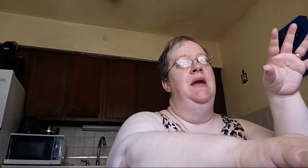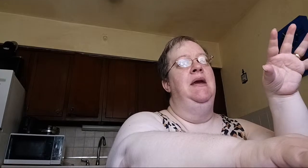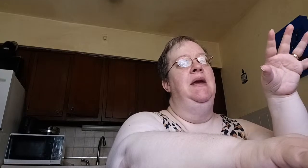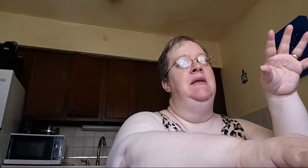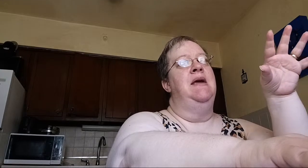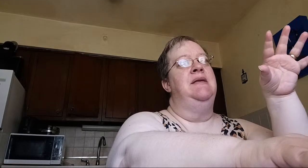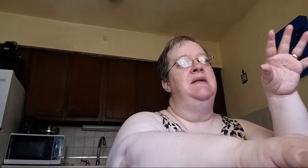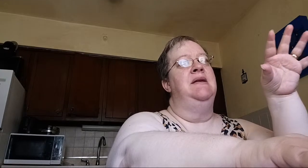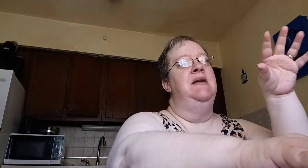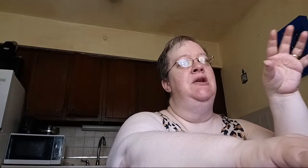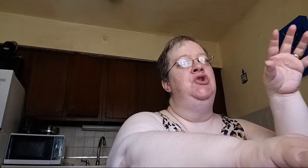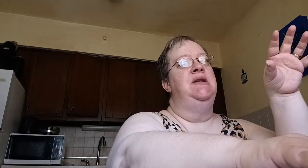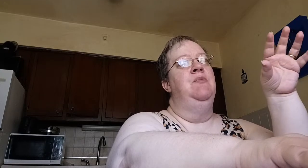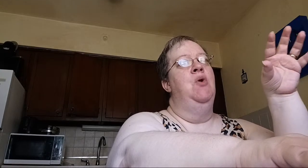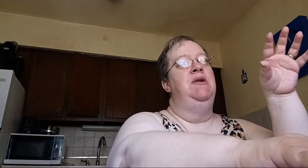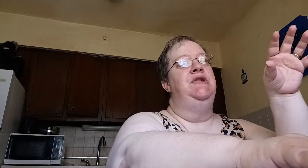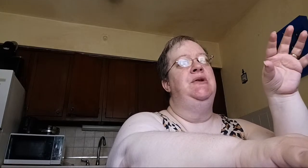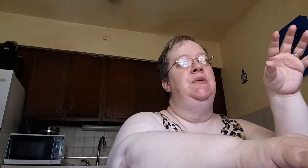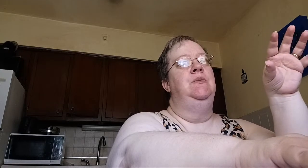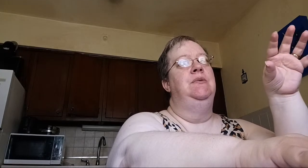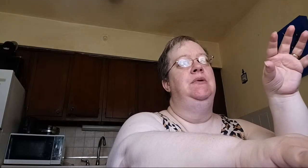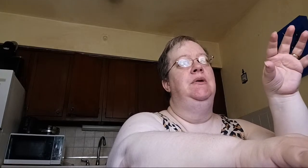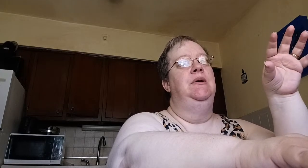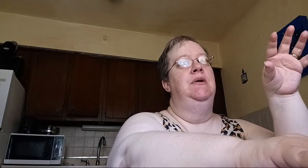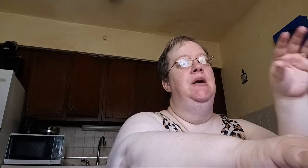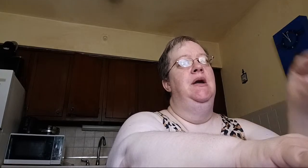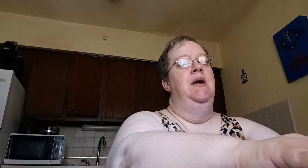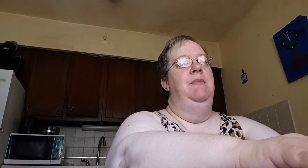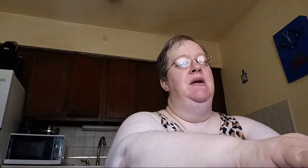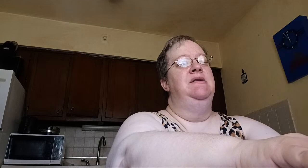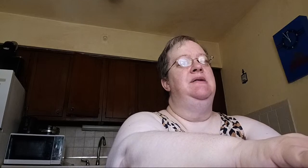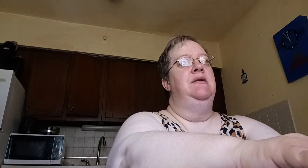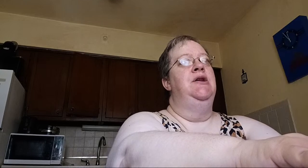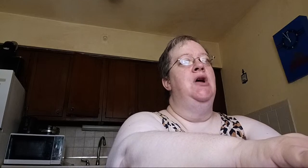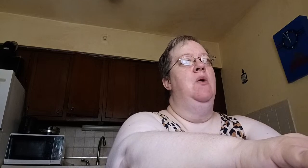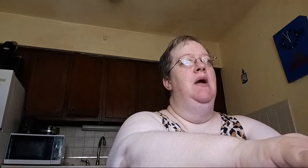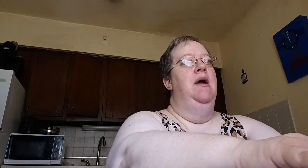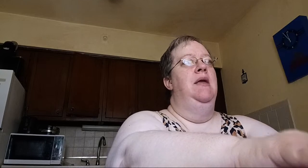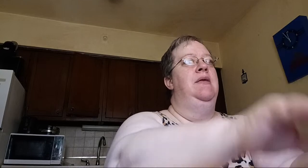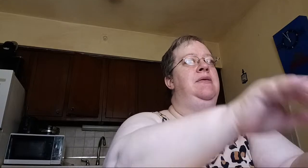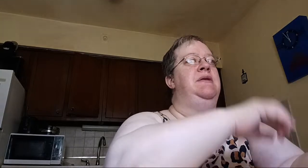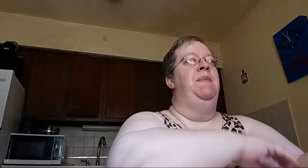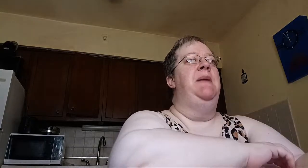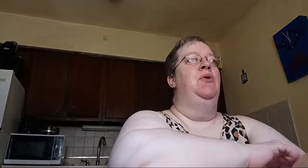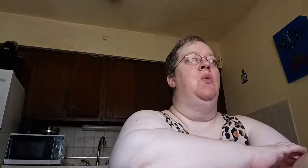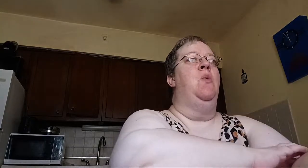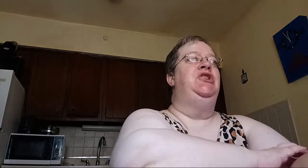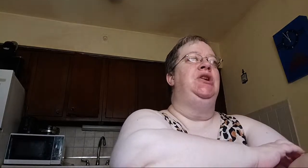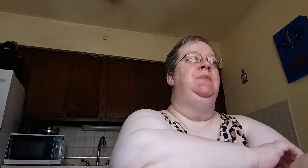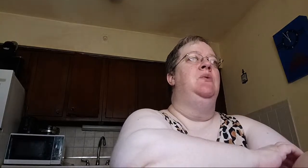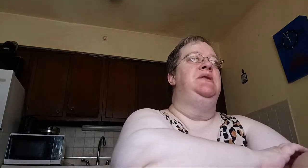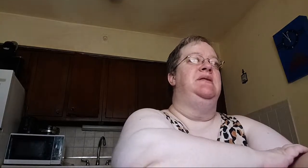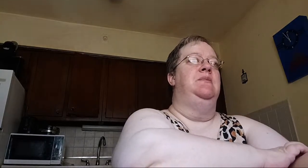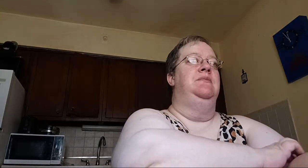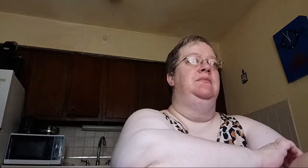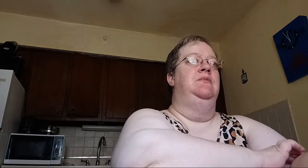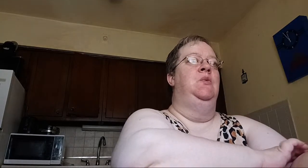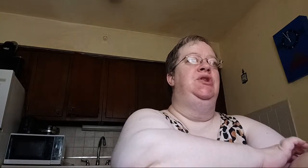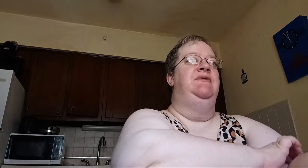But that's an interesting moment, too. Because, you know, the people are watching Moses, which is very